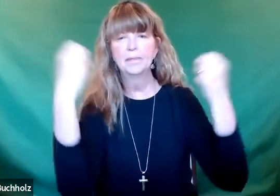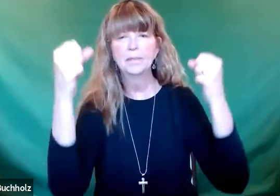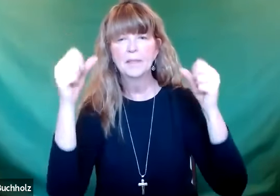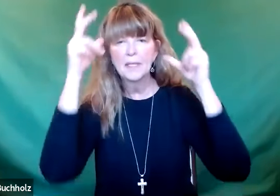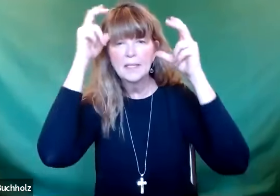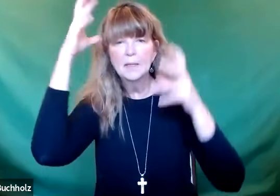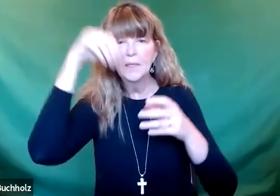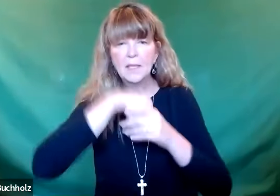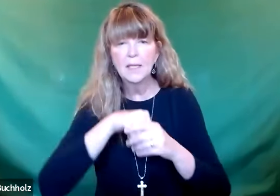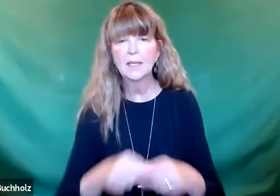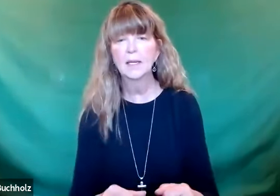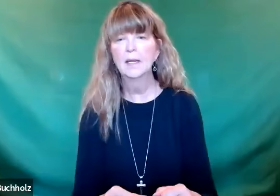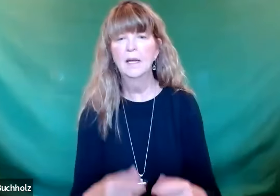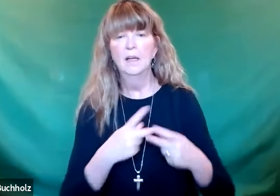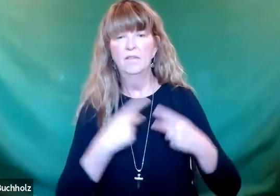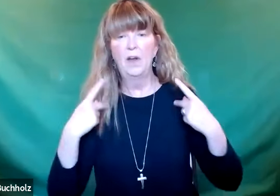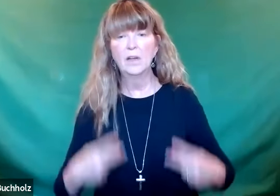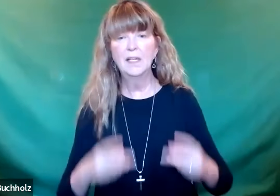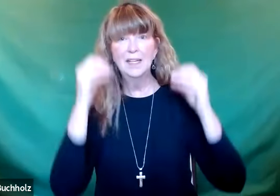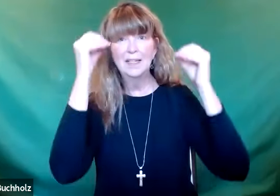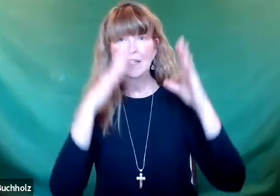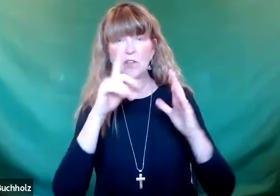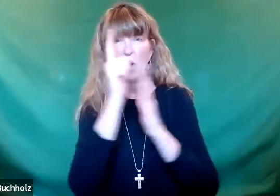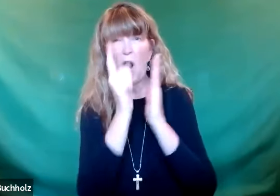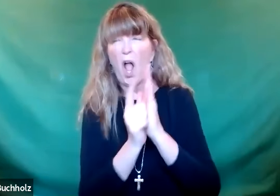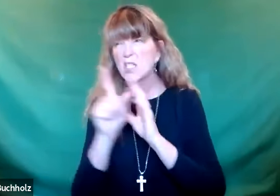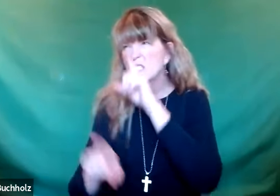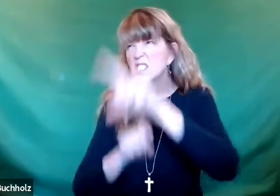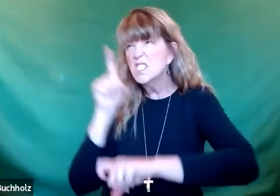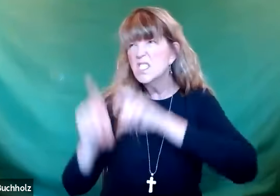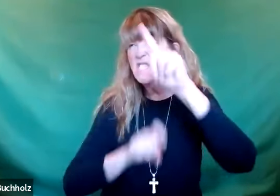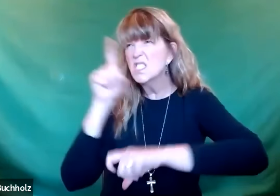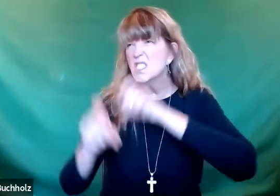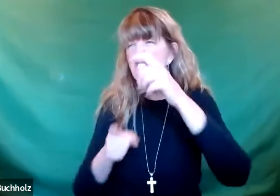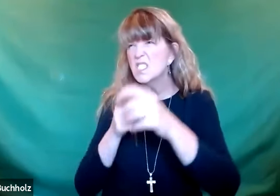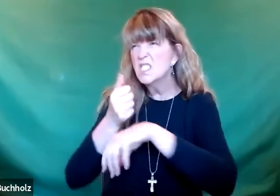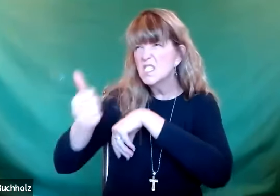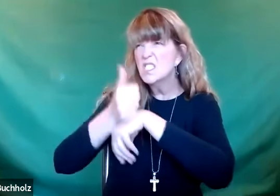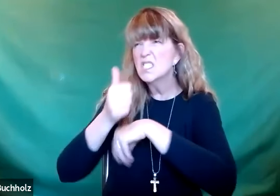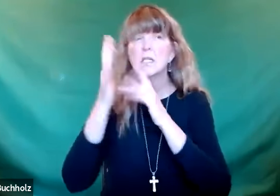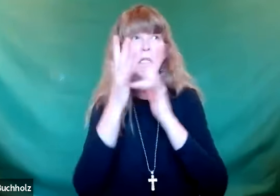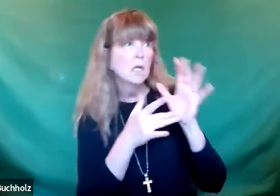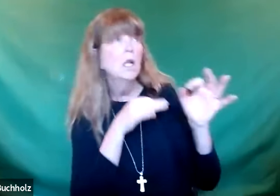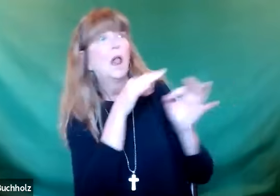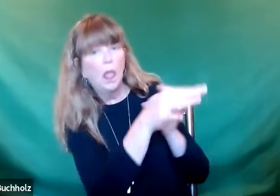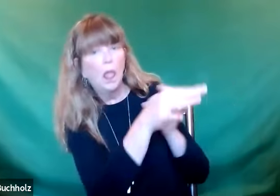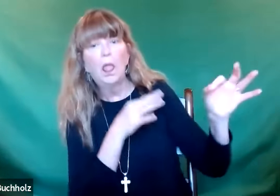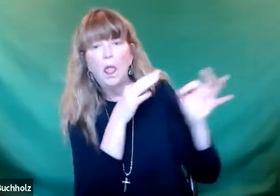that Jesus had to heal and release from that demon possession. The Pharisees and the Pharisees leaders